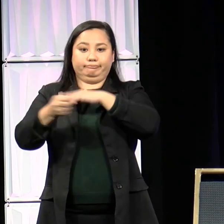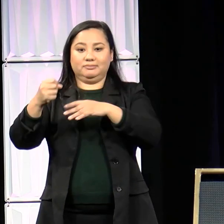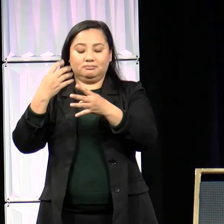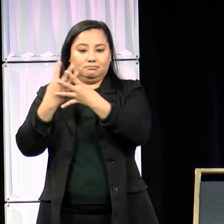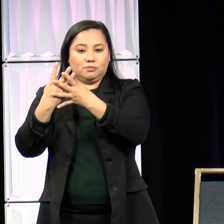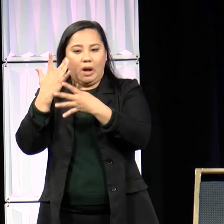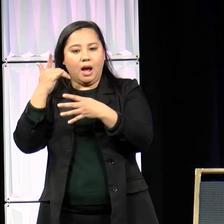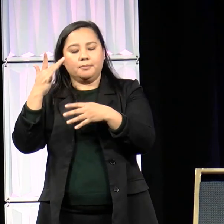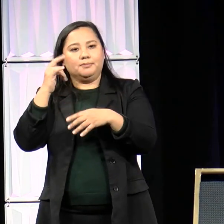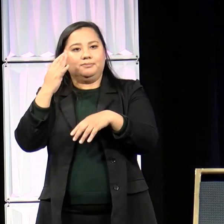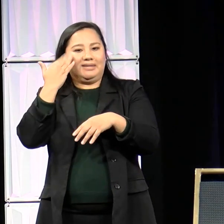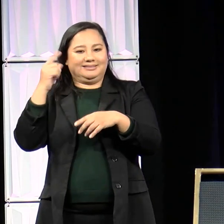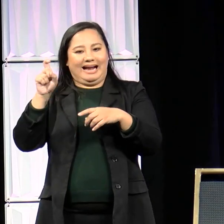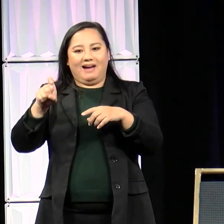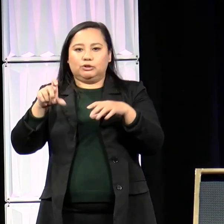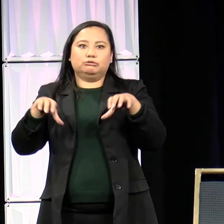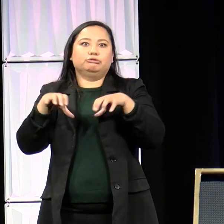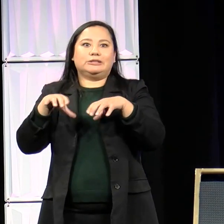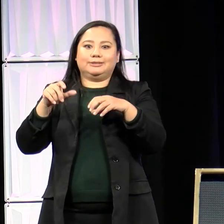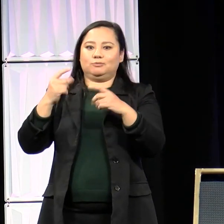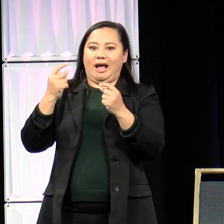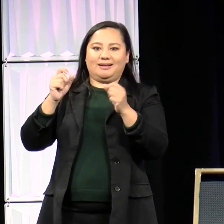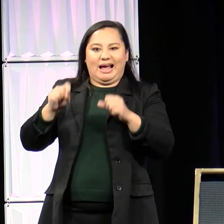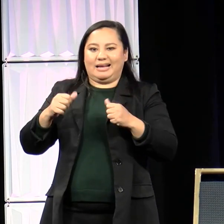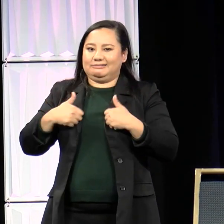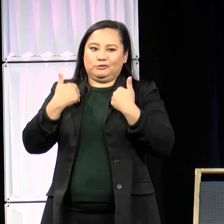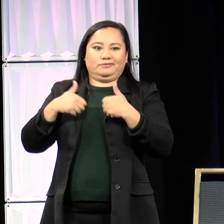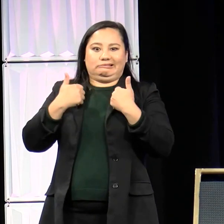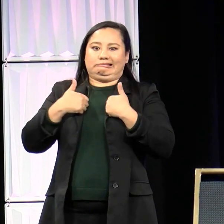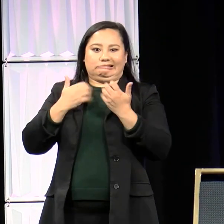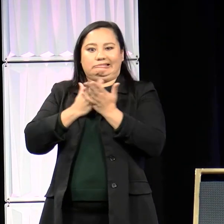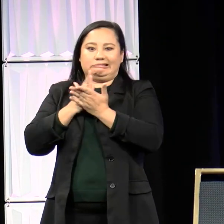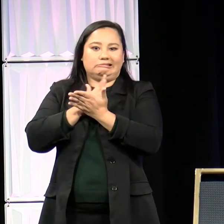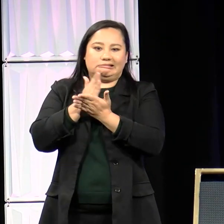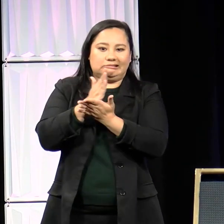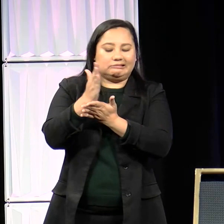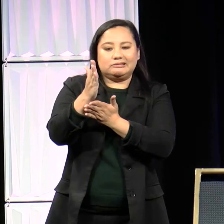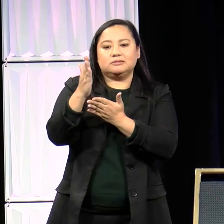or because of behaviors that teachers didn't understand.